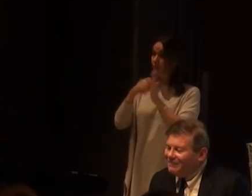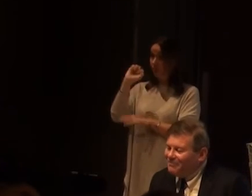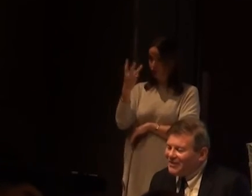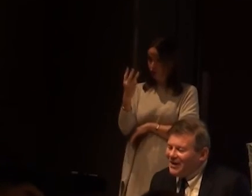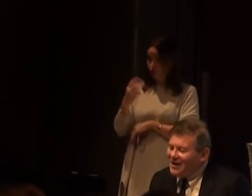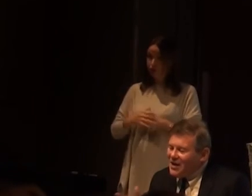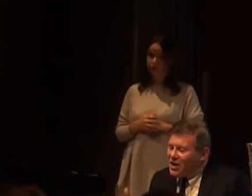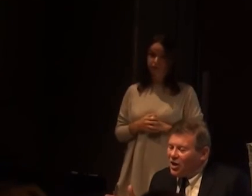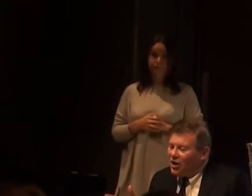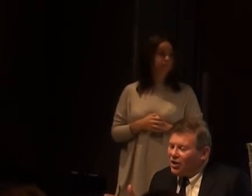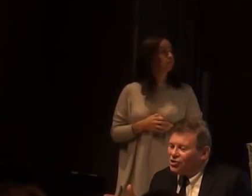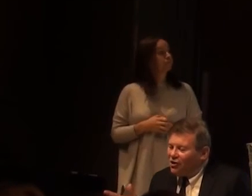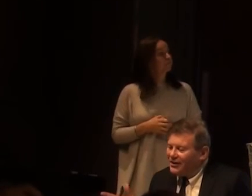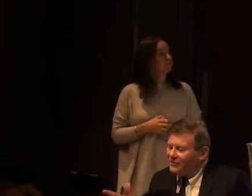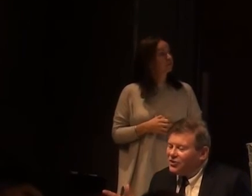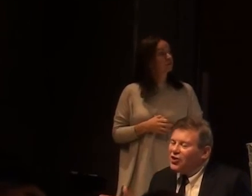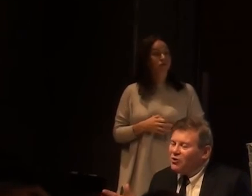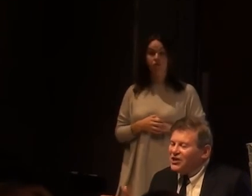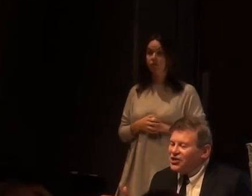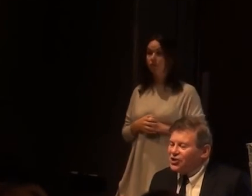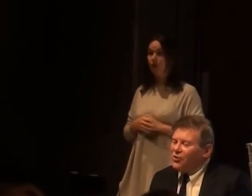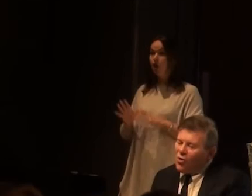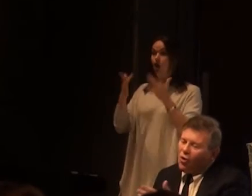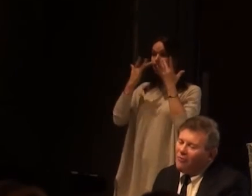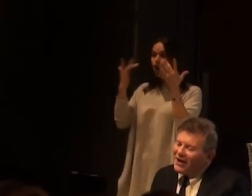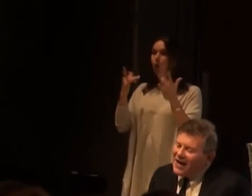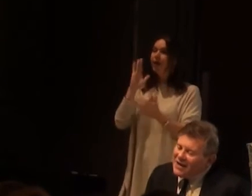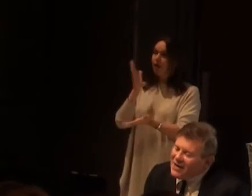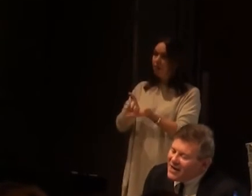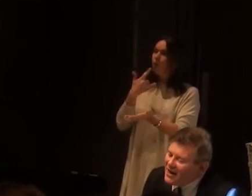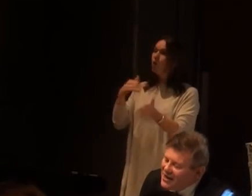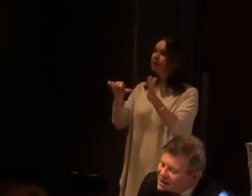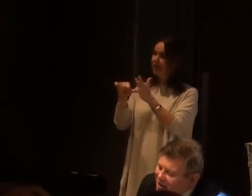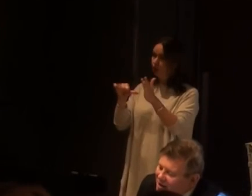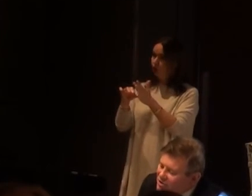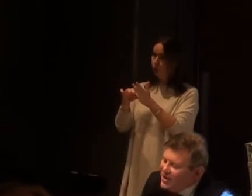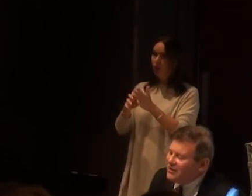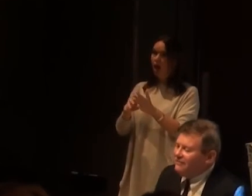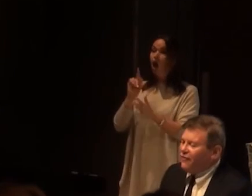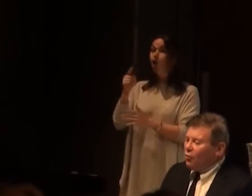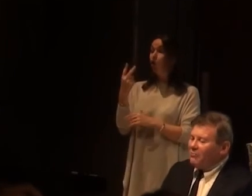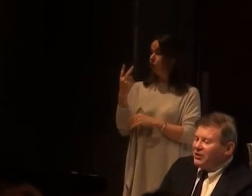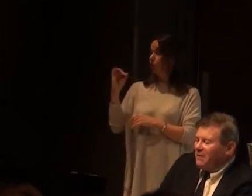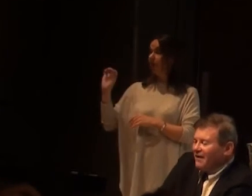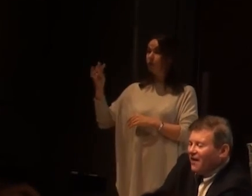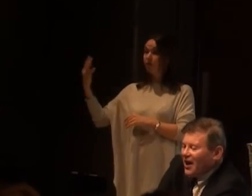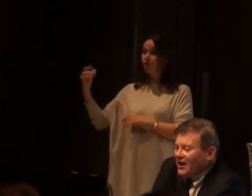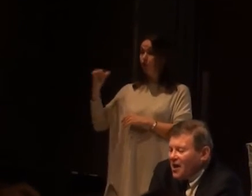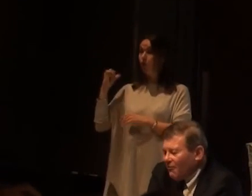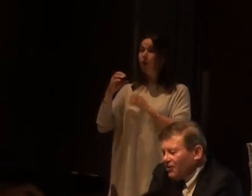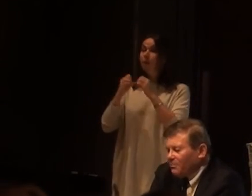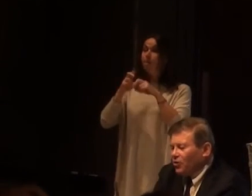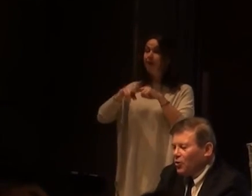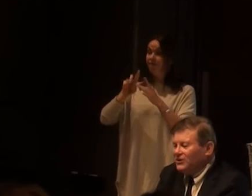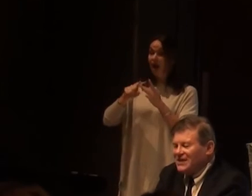showing that there was an issue. Or, again, in 2004, when with the BFI,